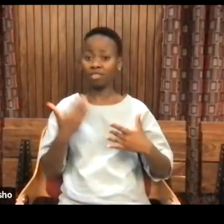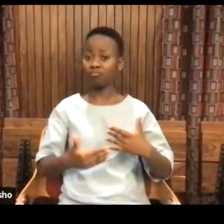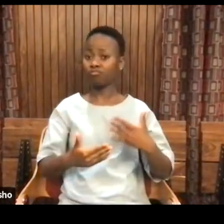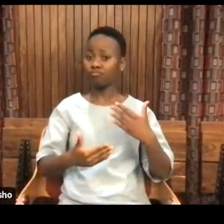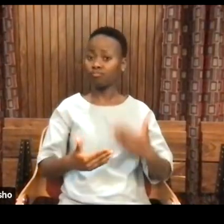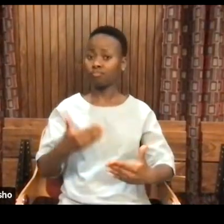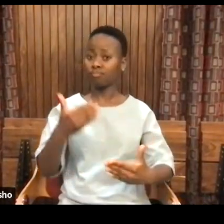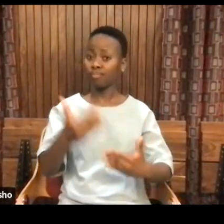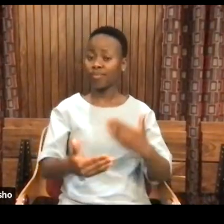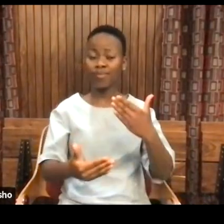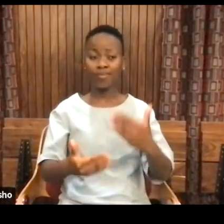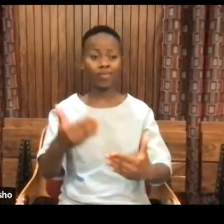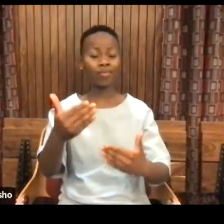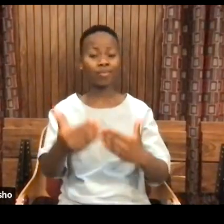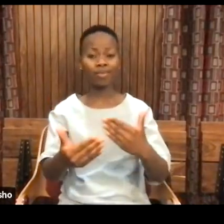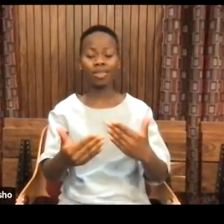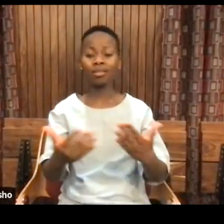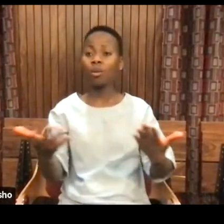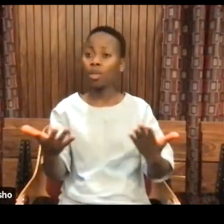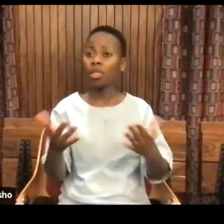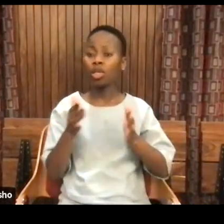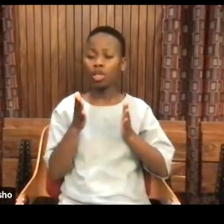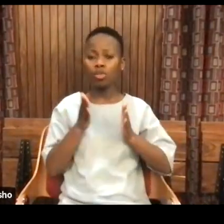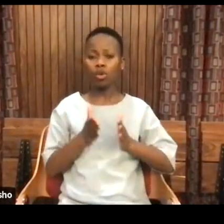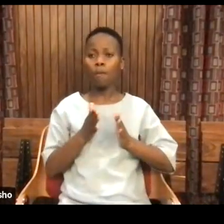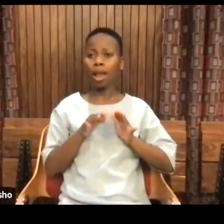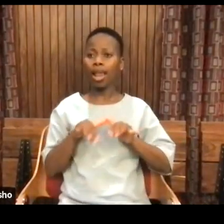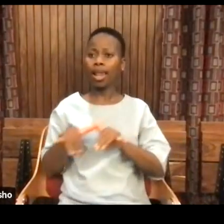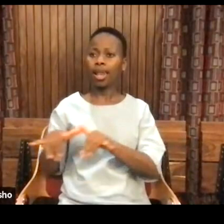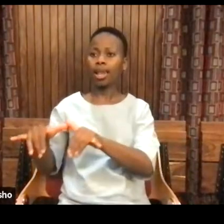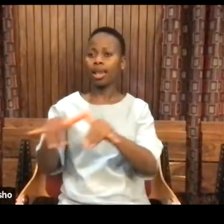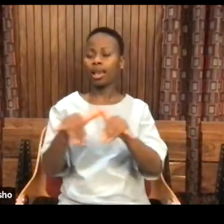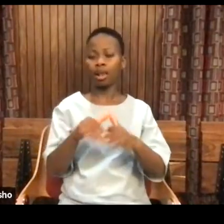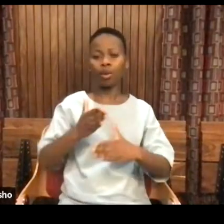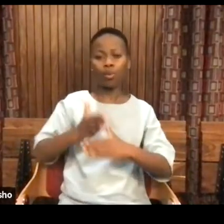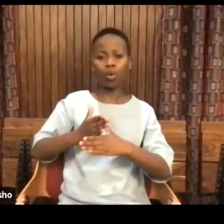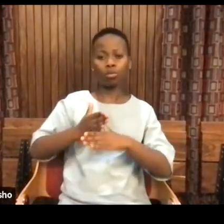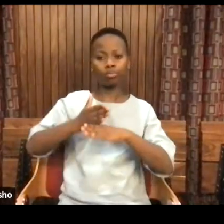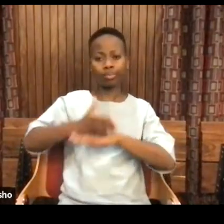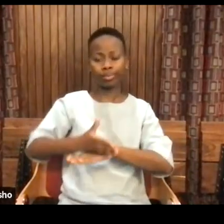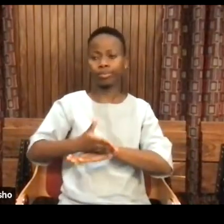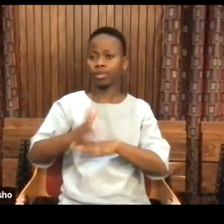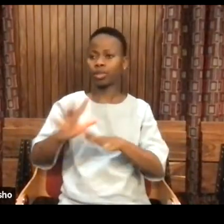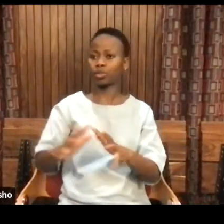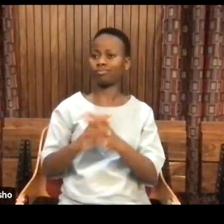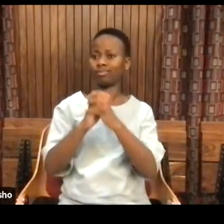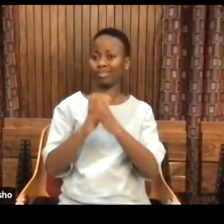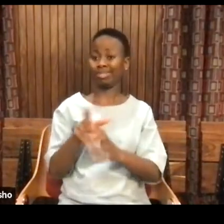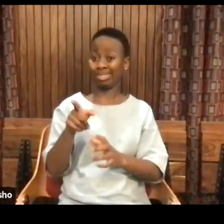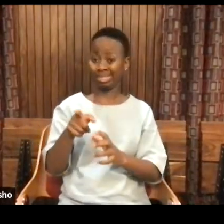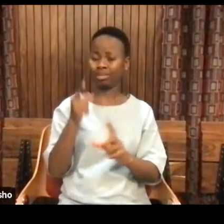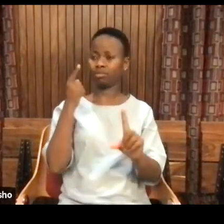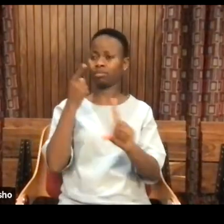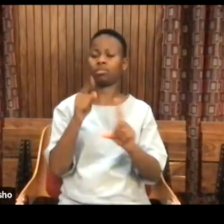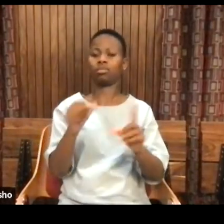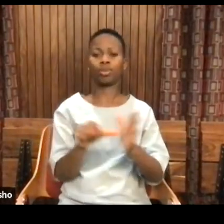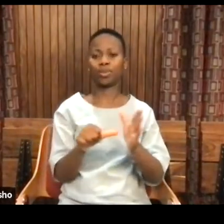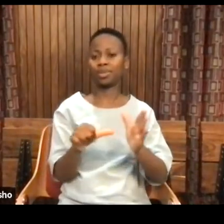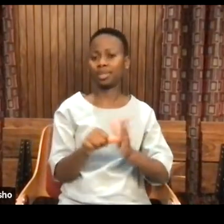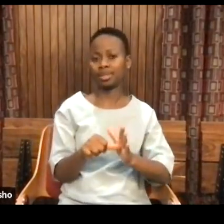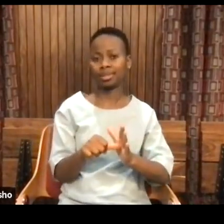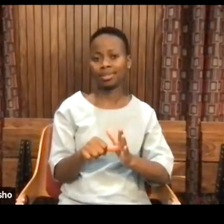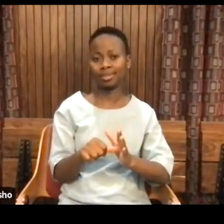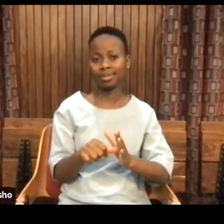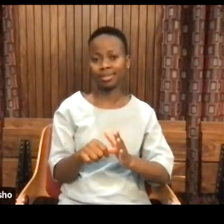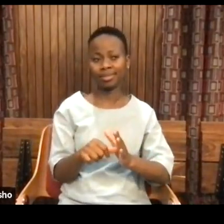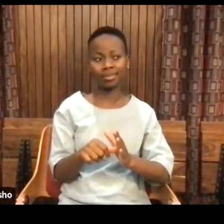live in a human, meaningful, produced world. That is our condition of possibility. It's